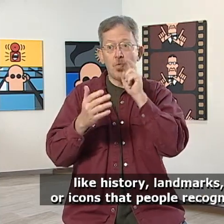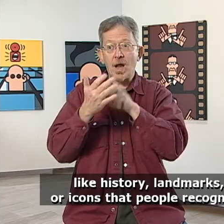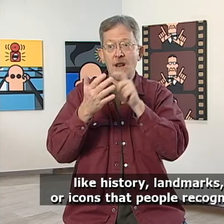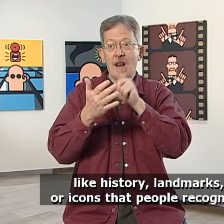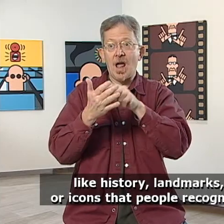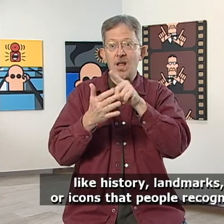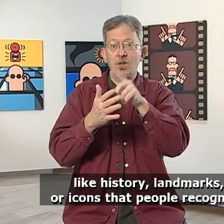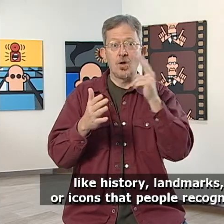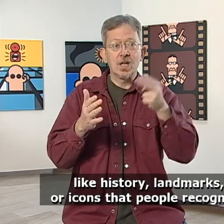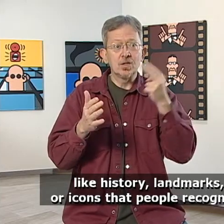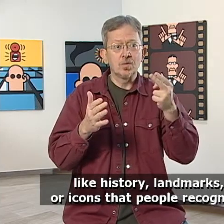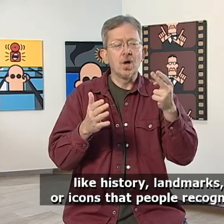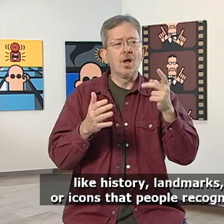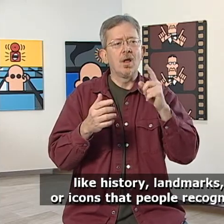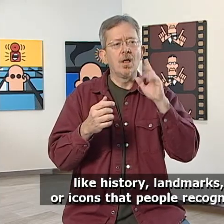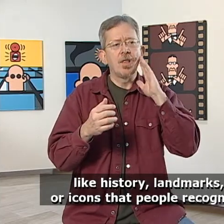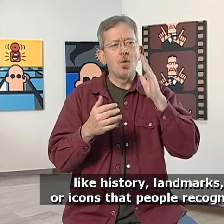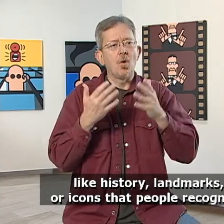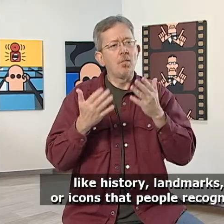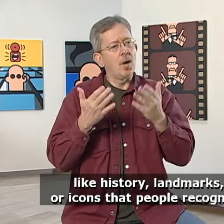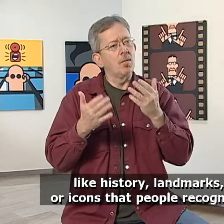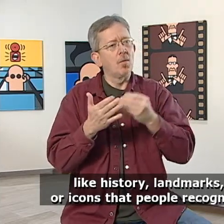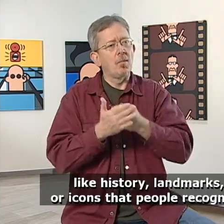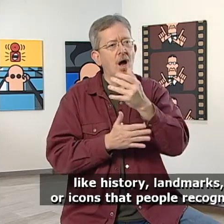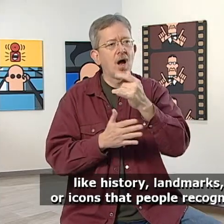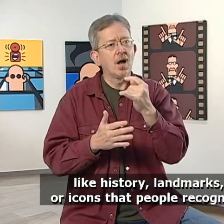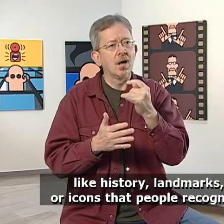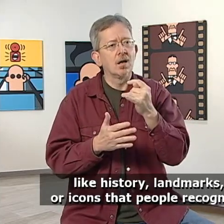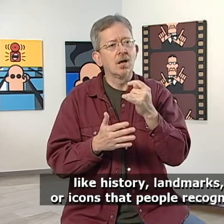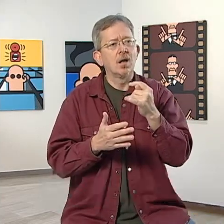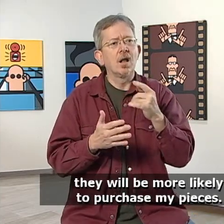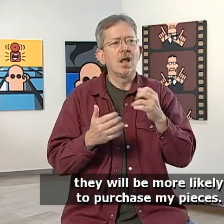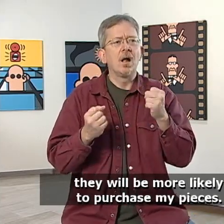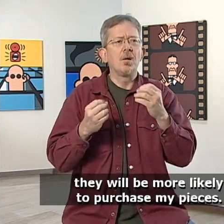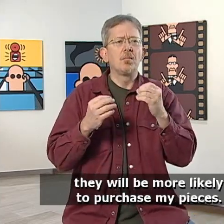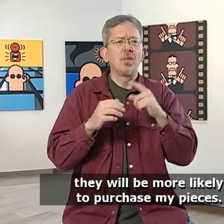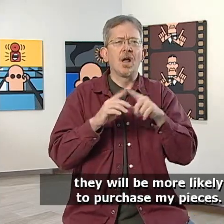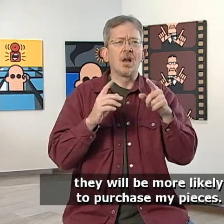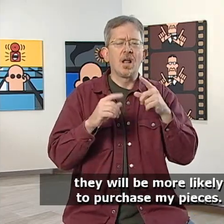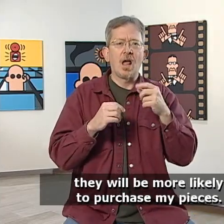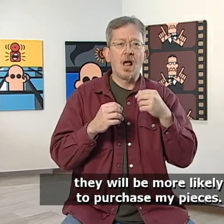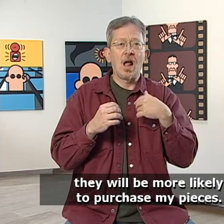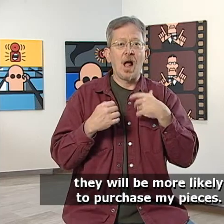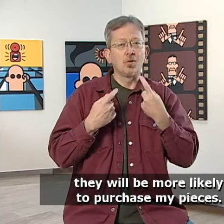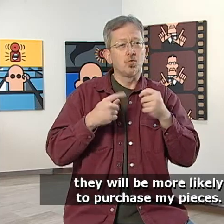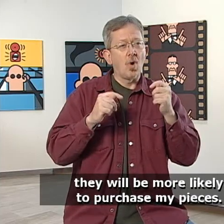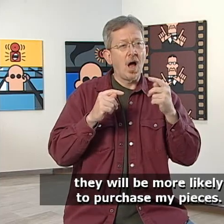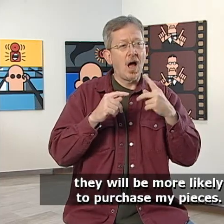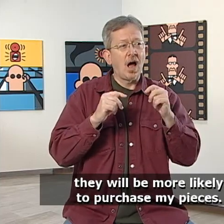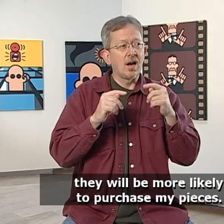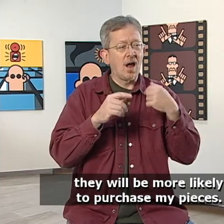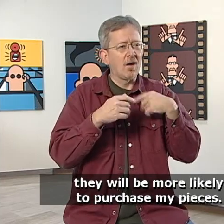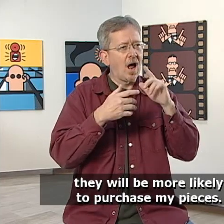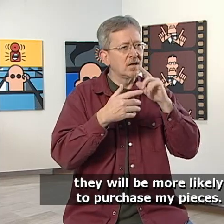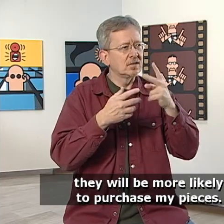or icons that people recognize, they will be more likely to purchase my pieces.